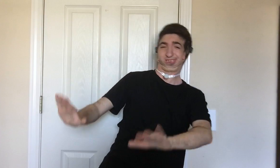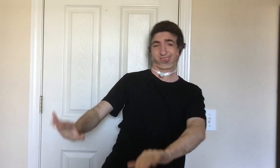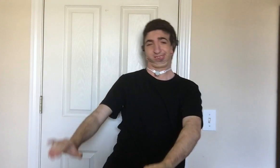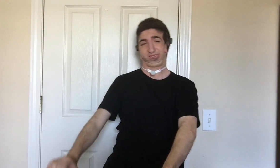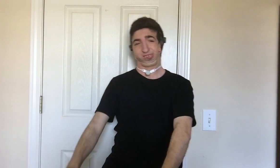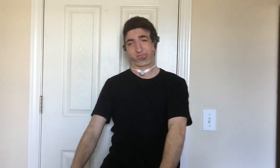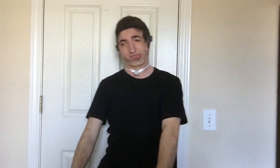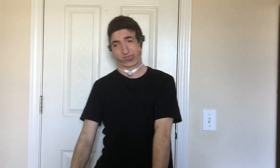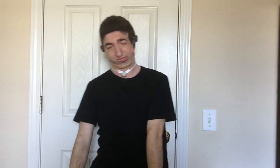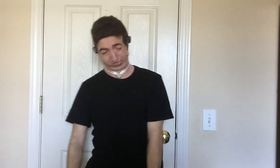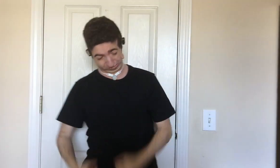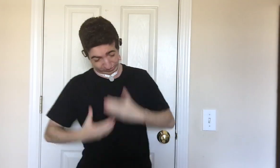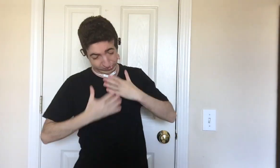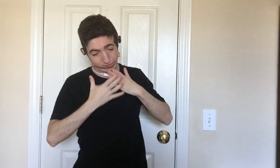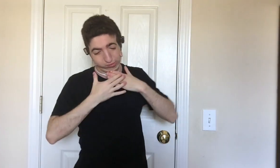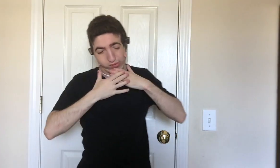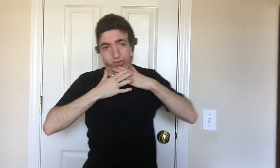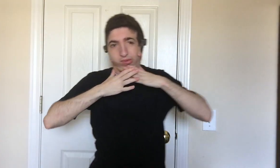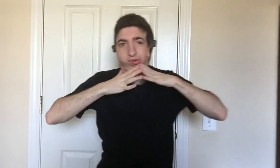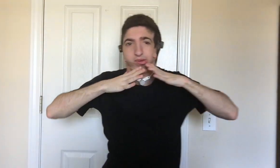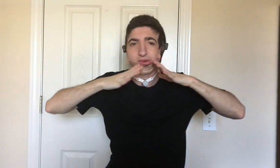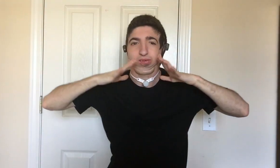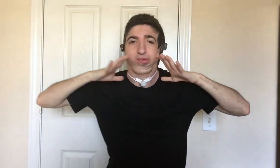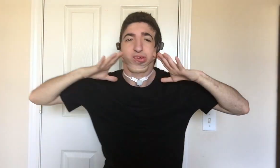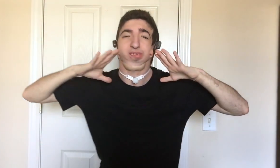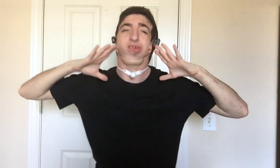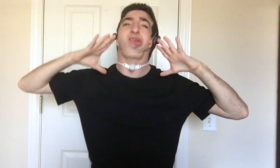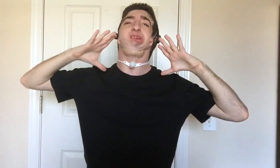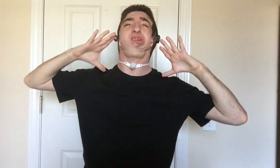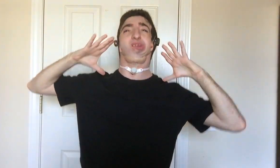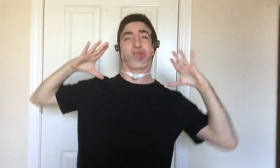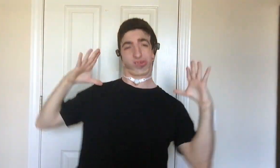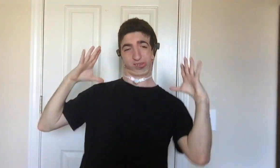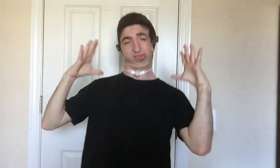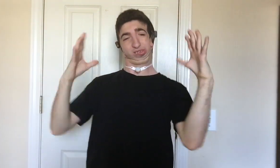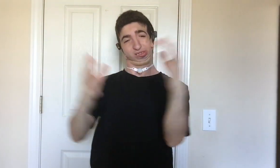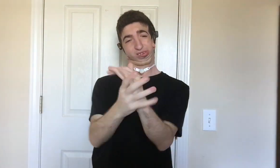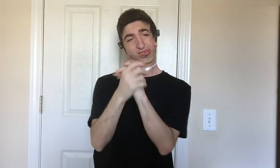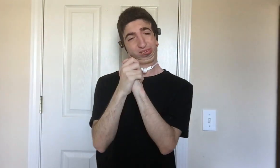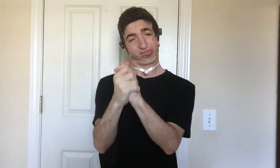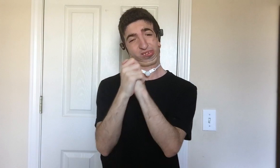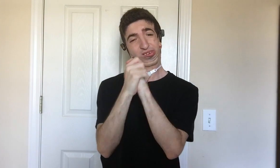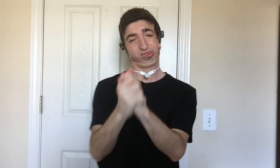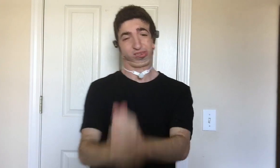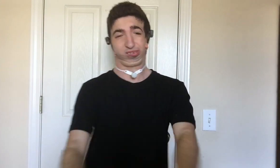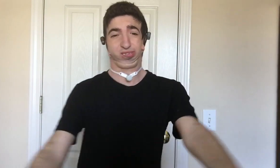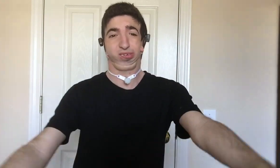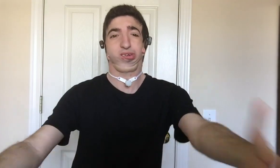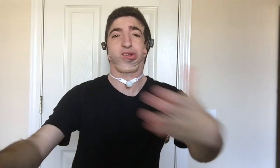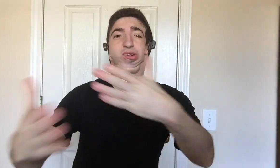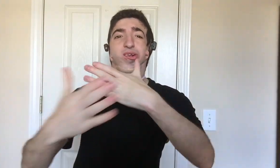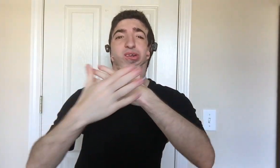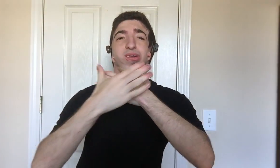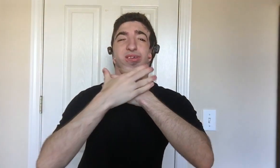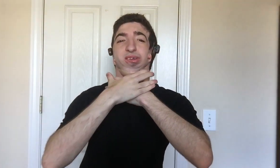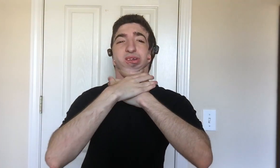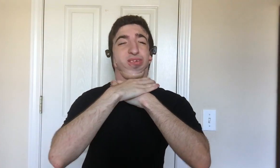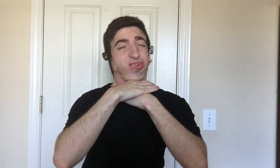Now my neck is open wide, begging for a fist around